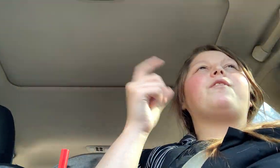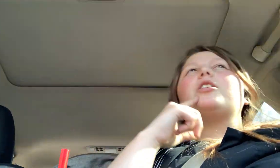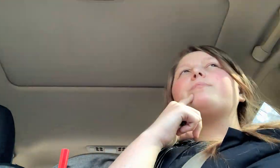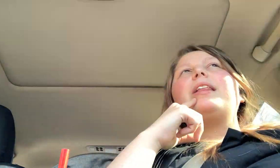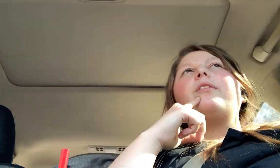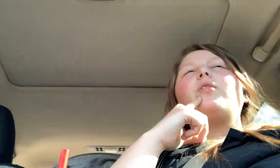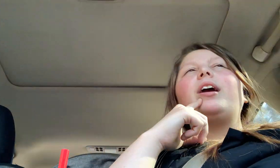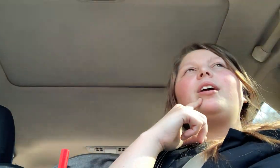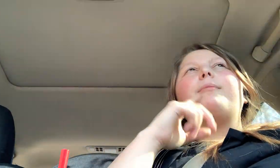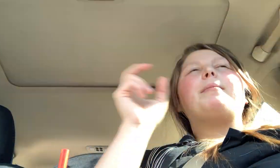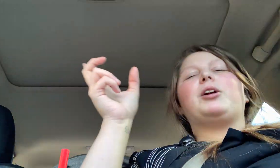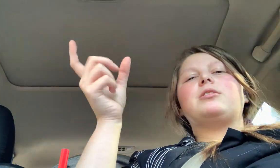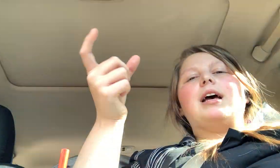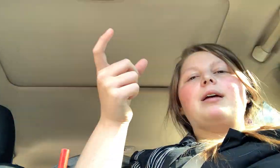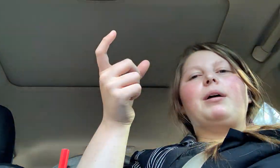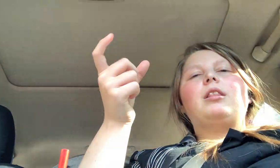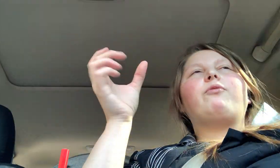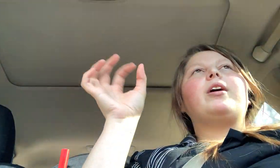first month free or maybe your second month free